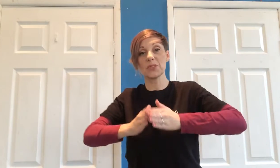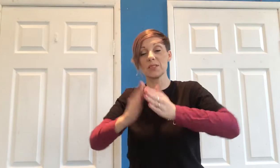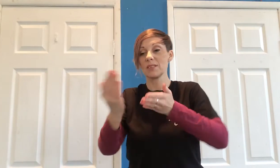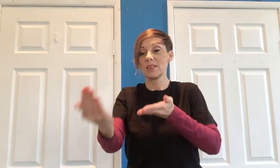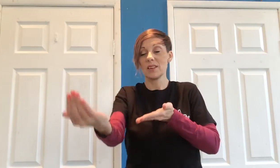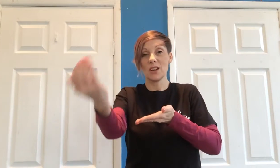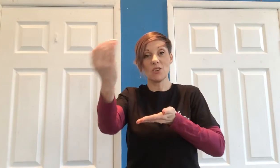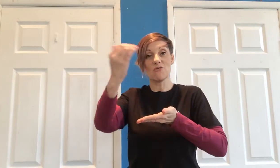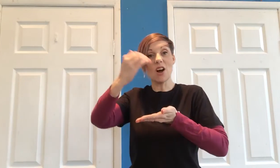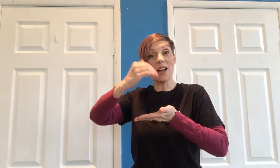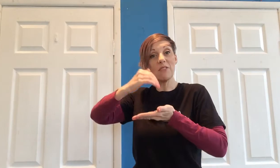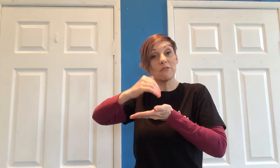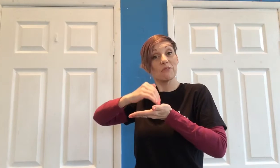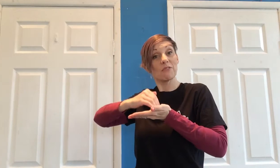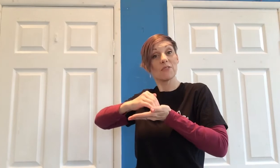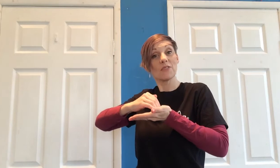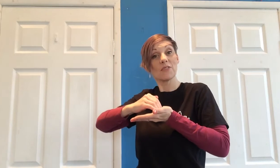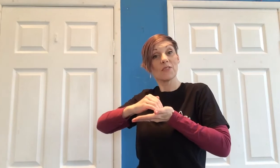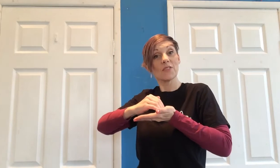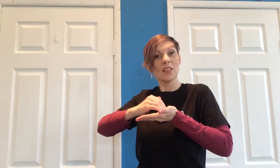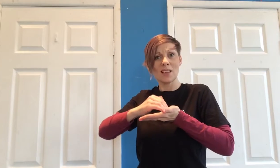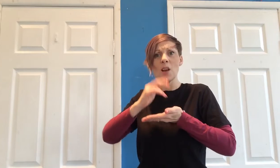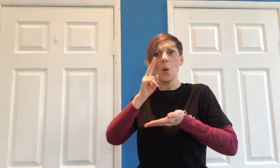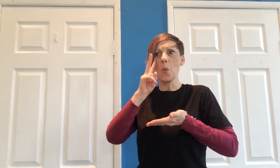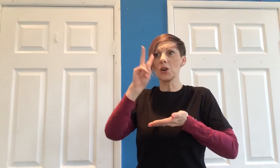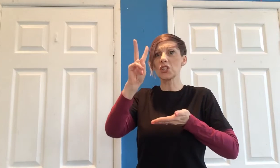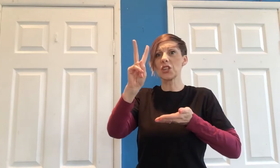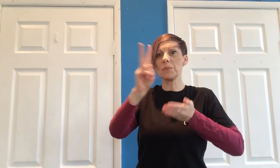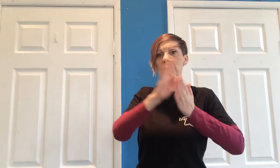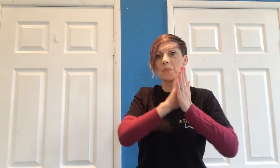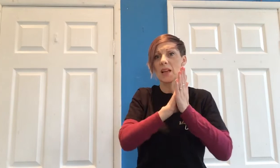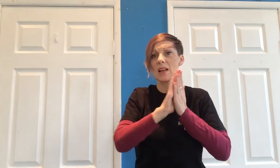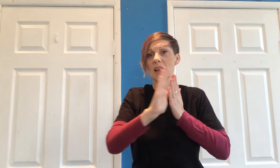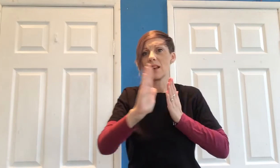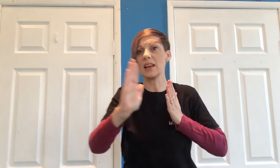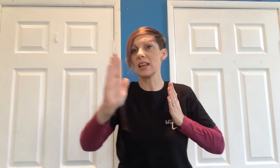arrive then I'll watch them away